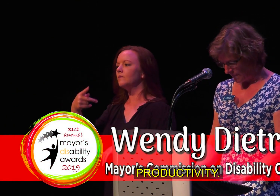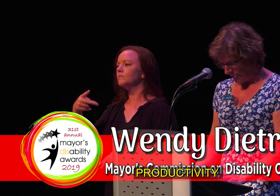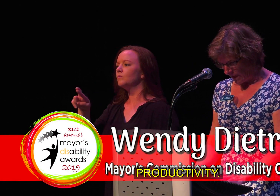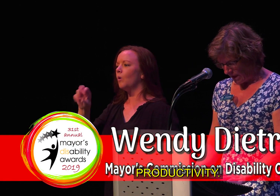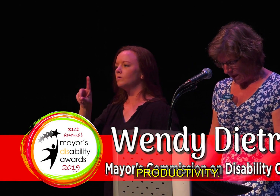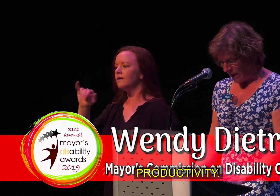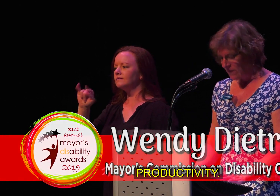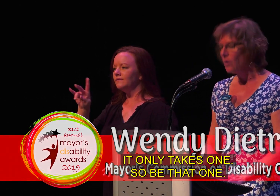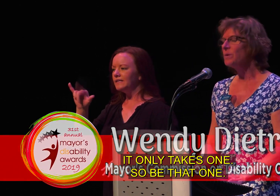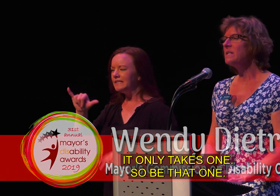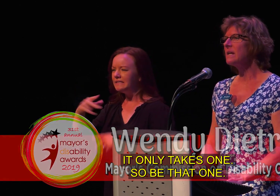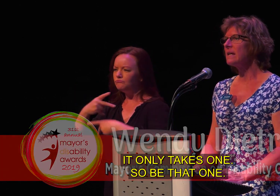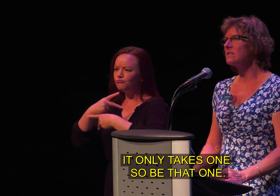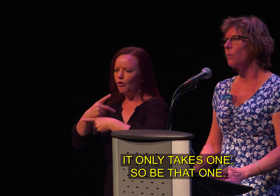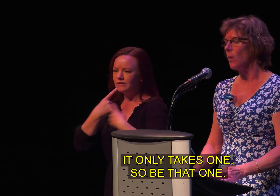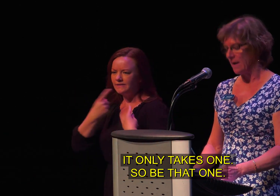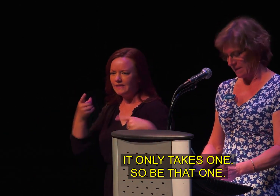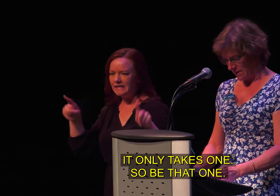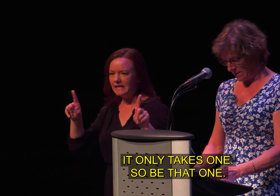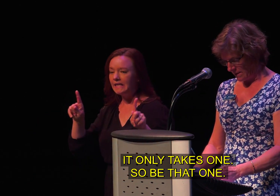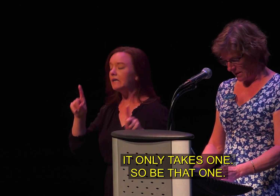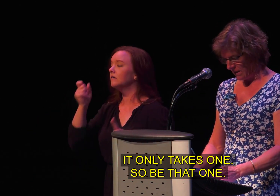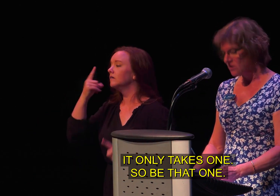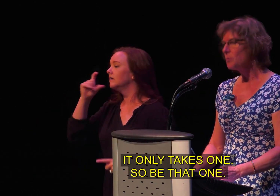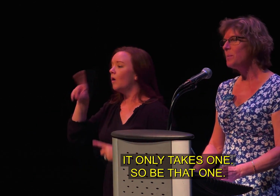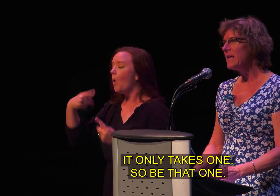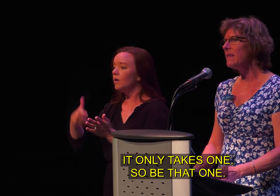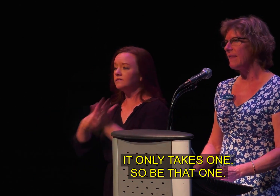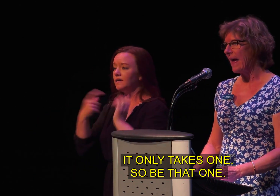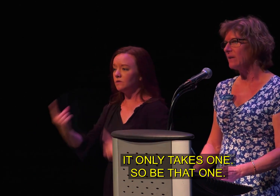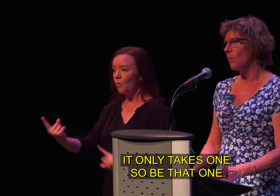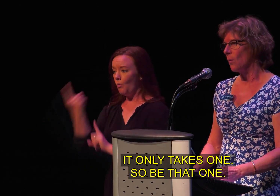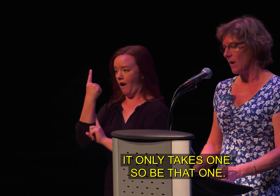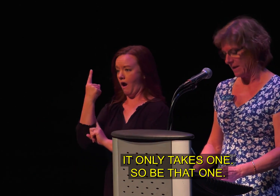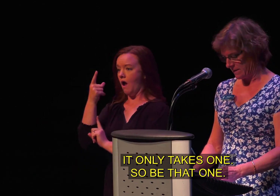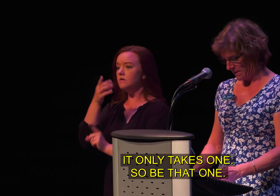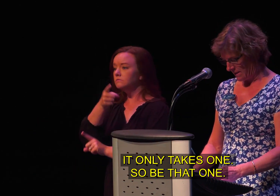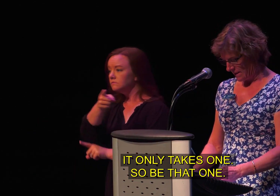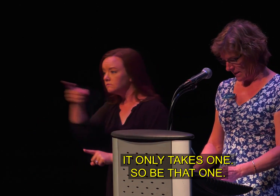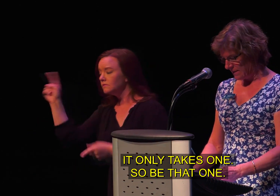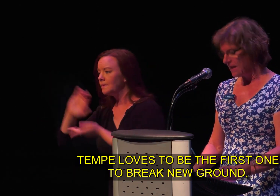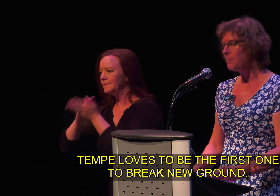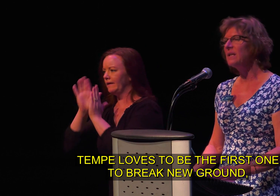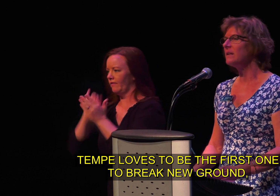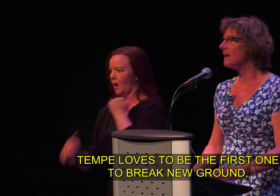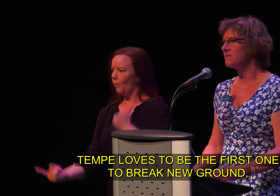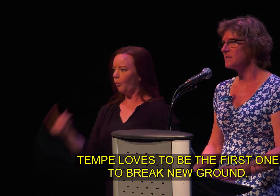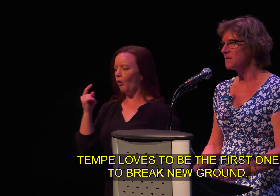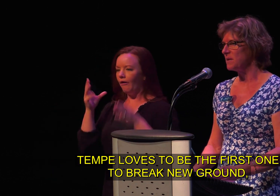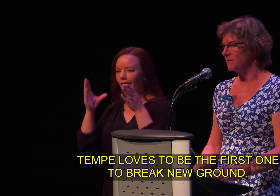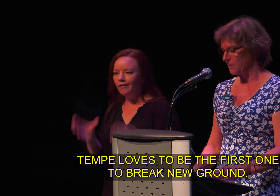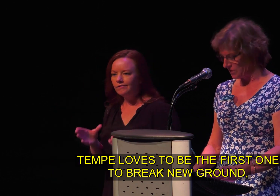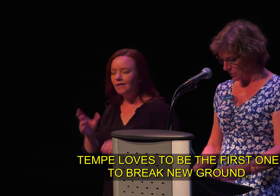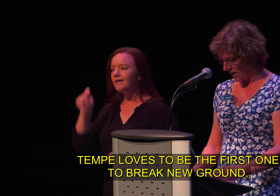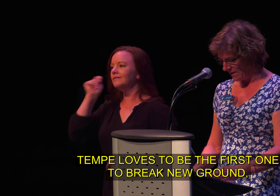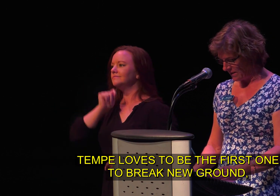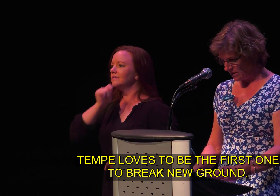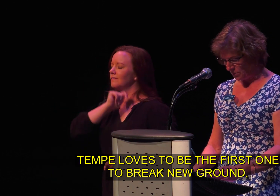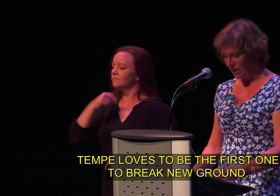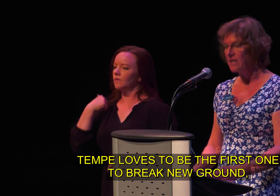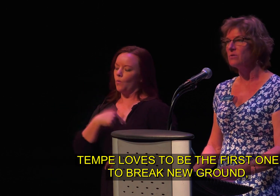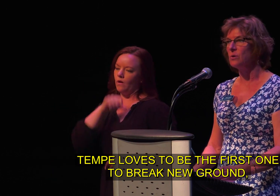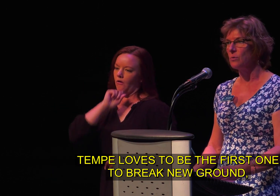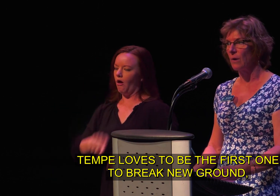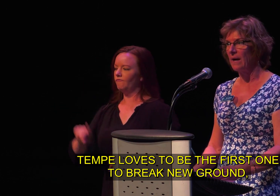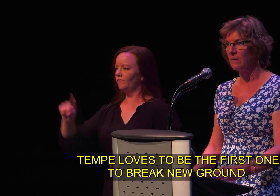It only takes one, so be that one. Tempe loves to be the first one